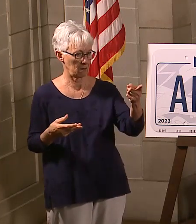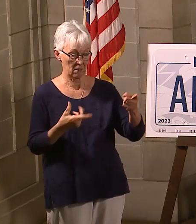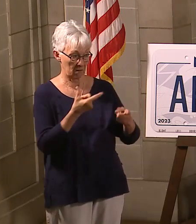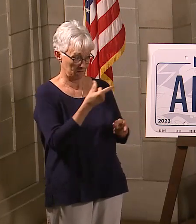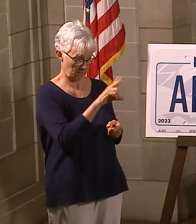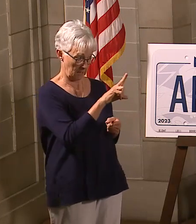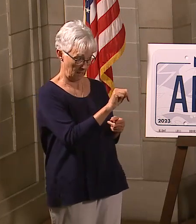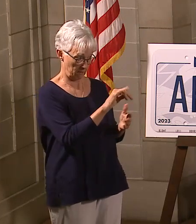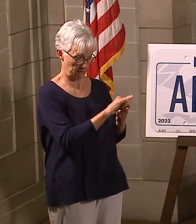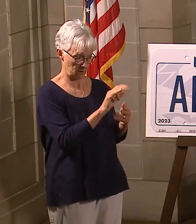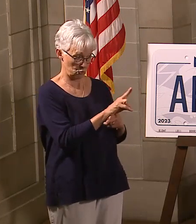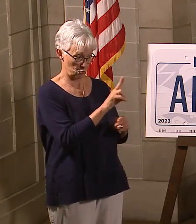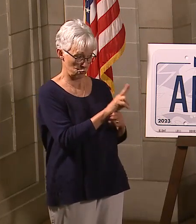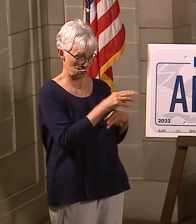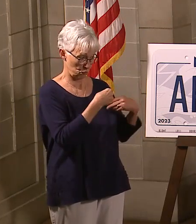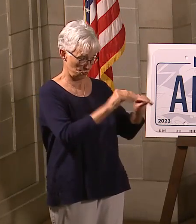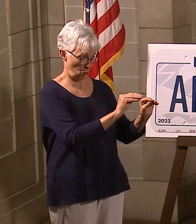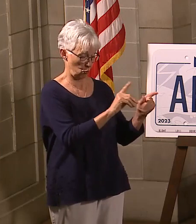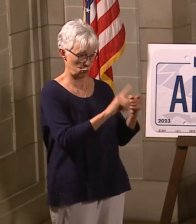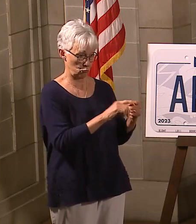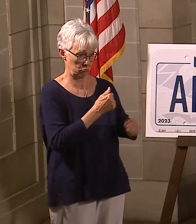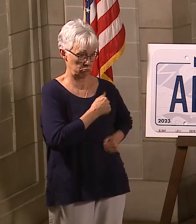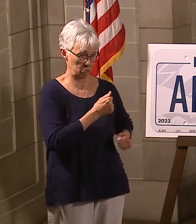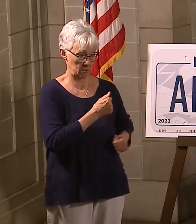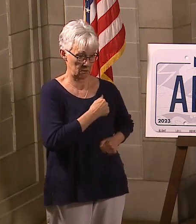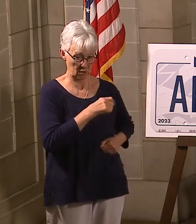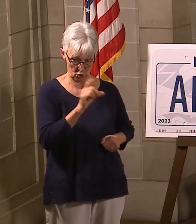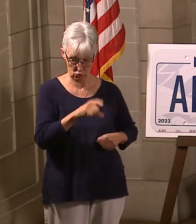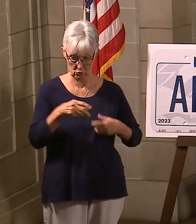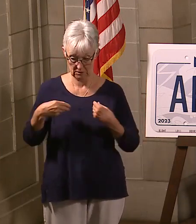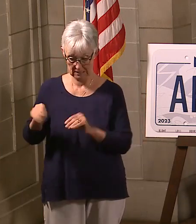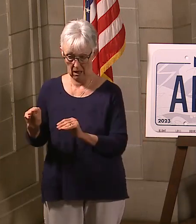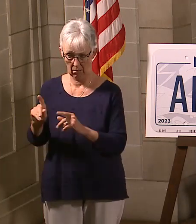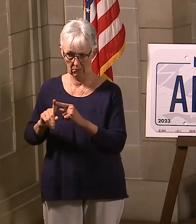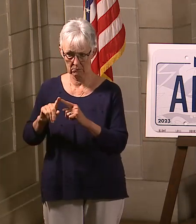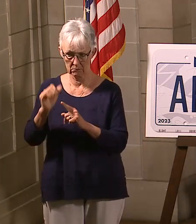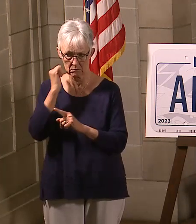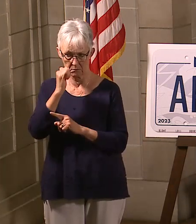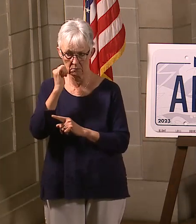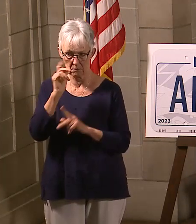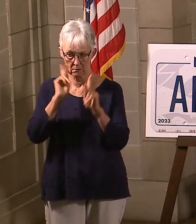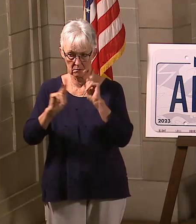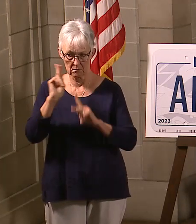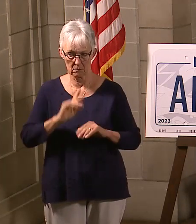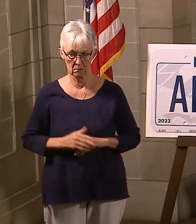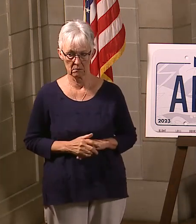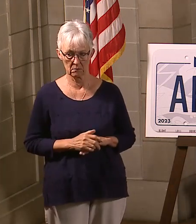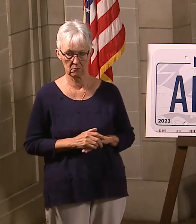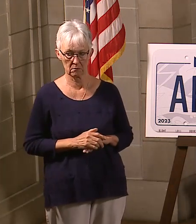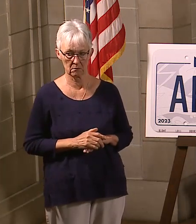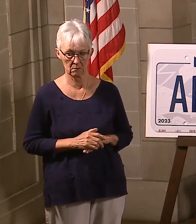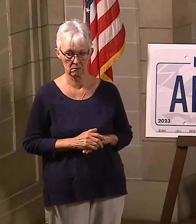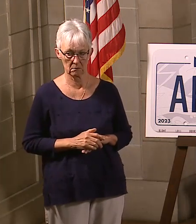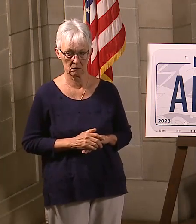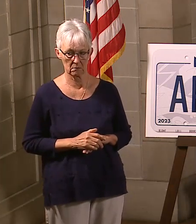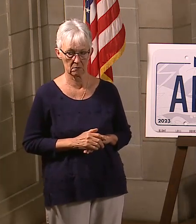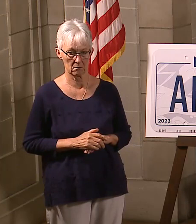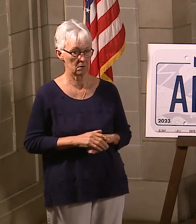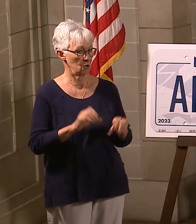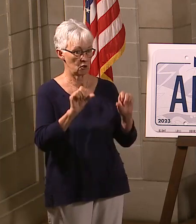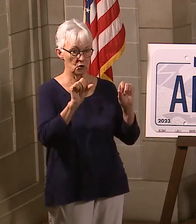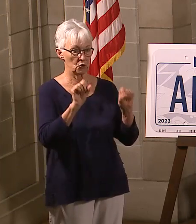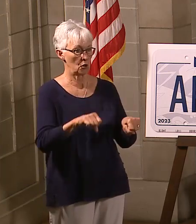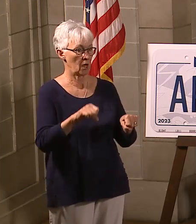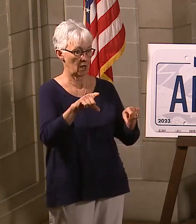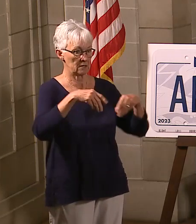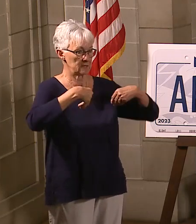to the military? Okay, so what does that mean, Paul? Because you can sell any gun to the military. You can sell